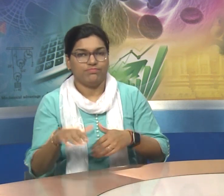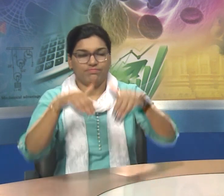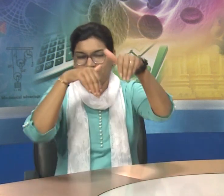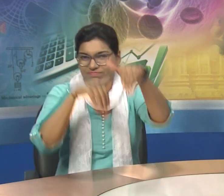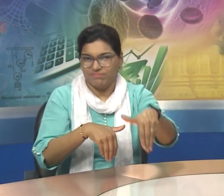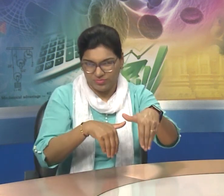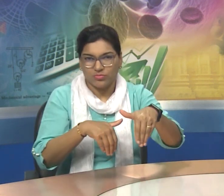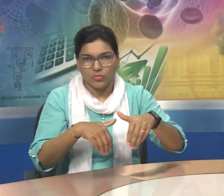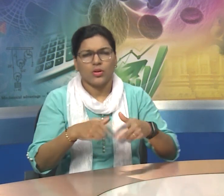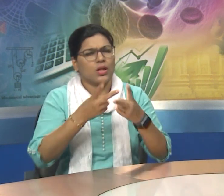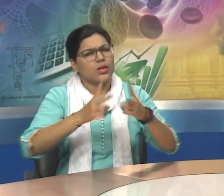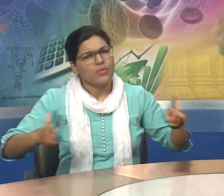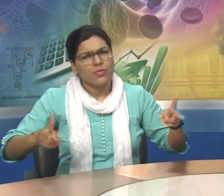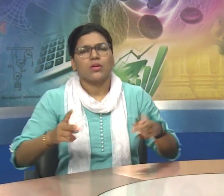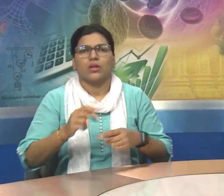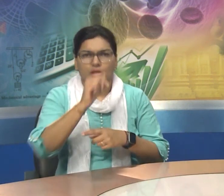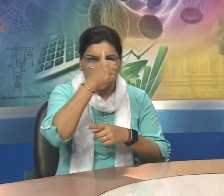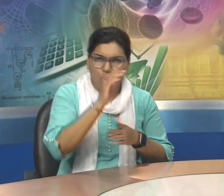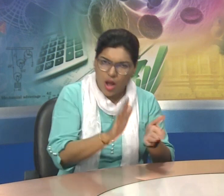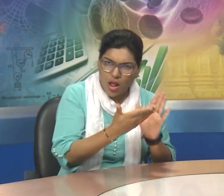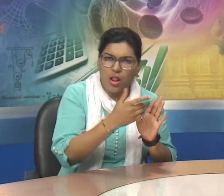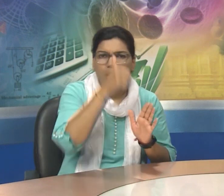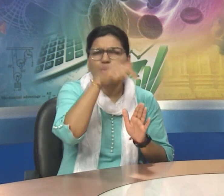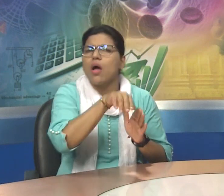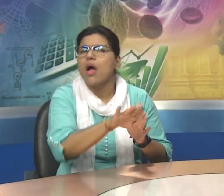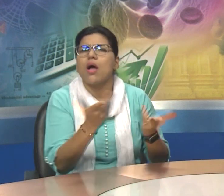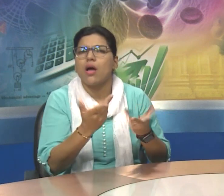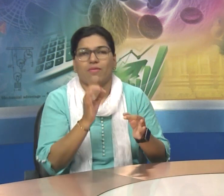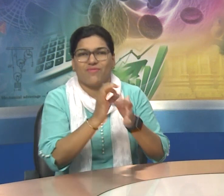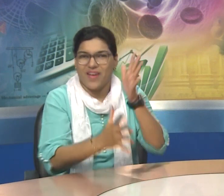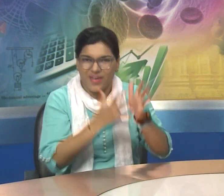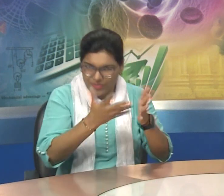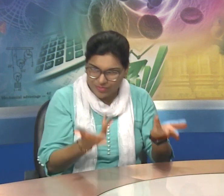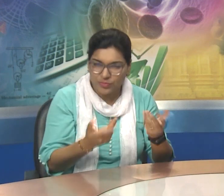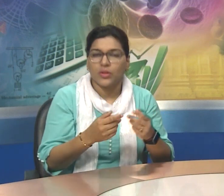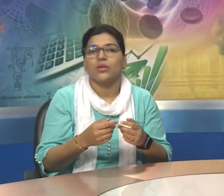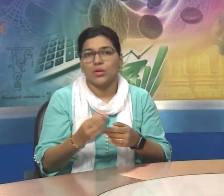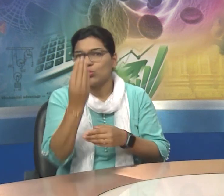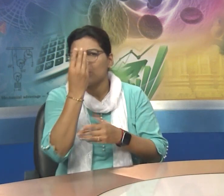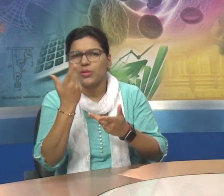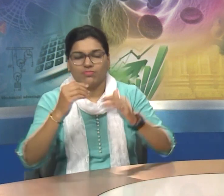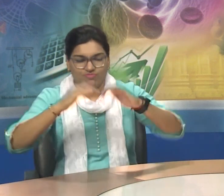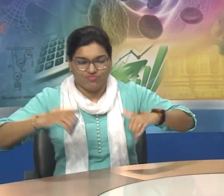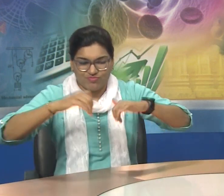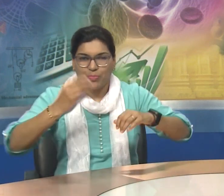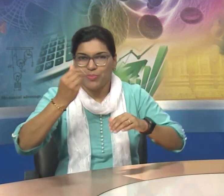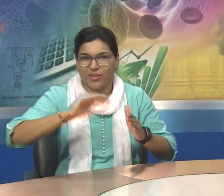Funeral. Means. Death. In different cultures.